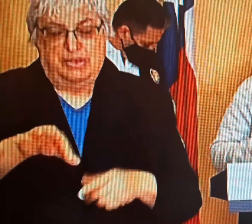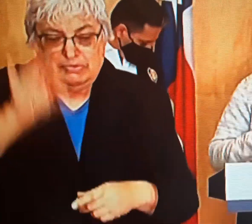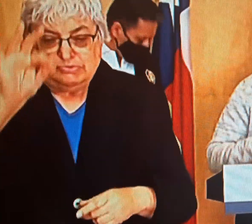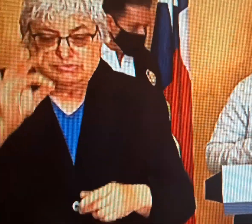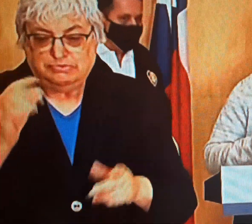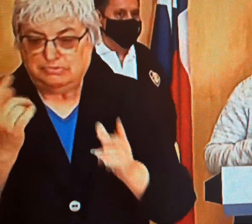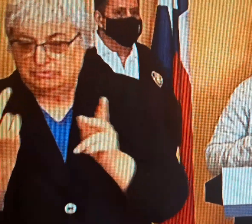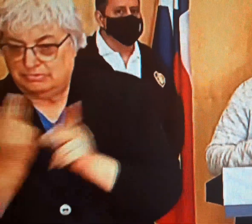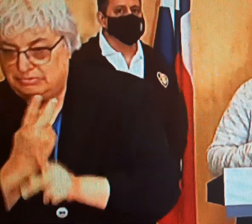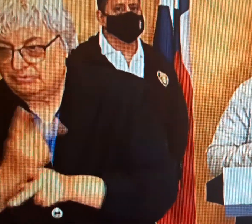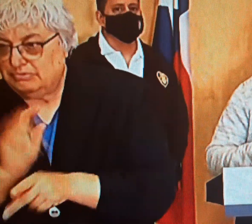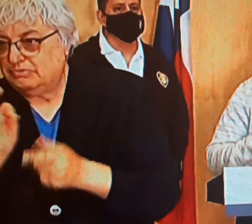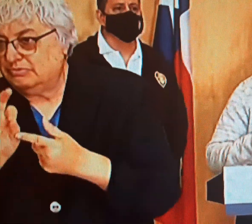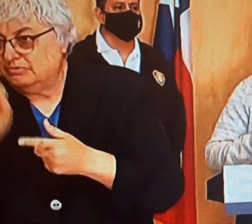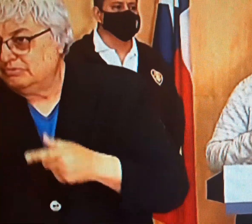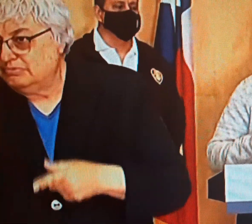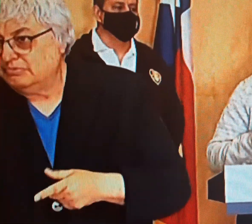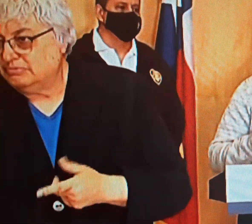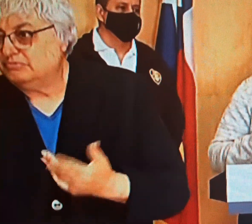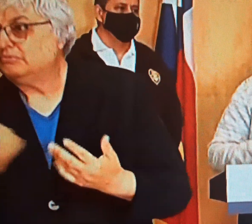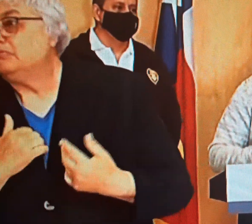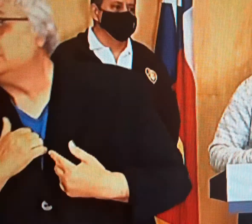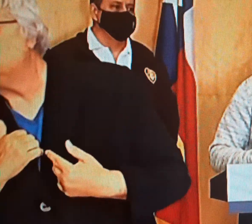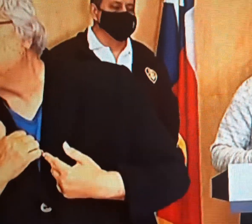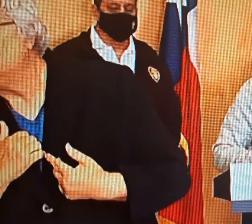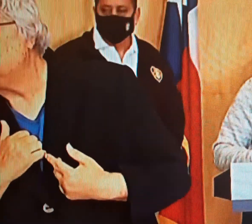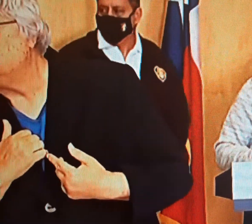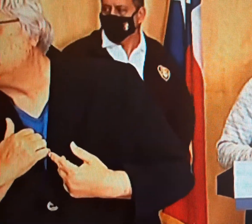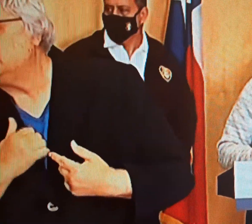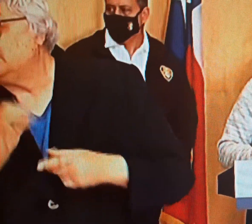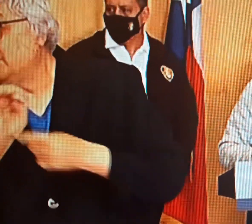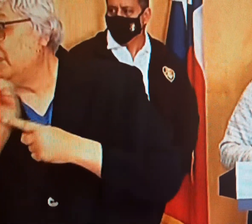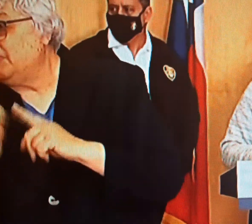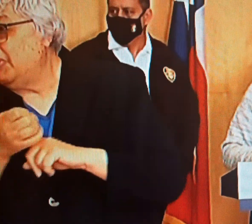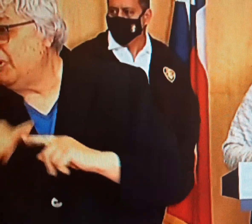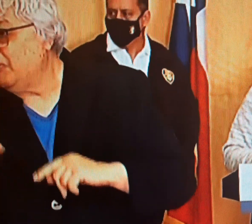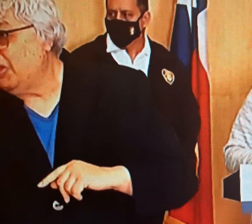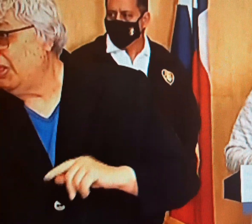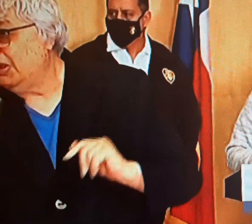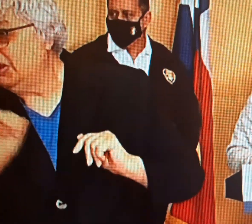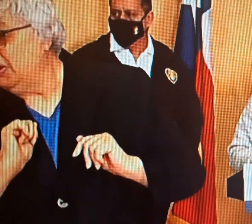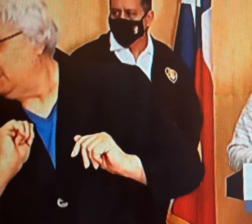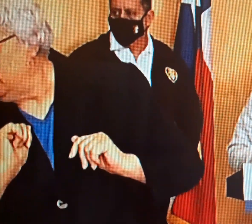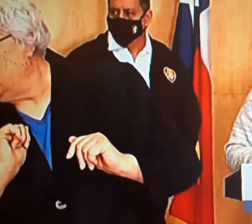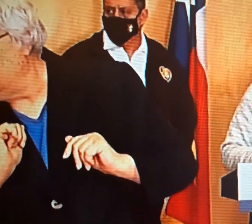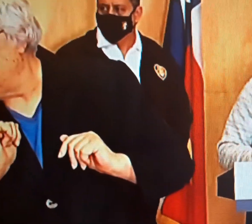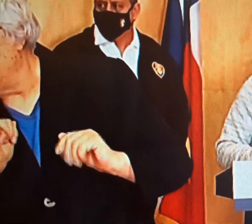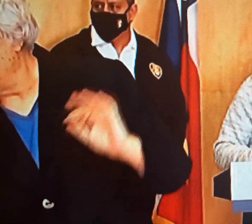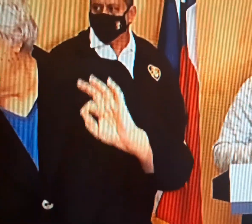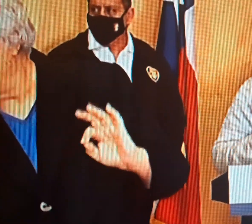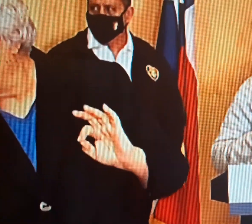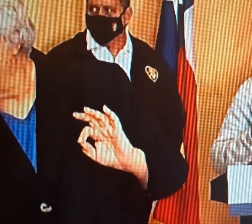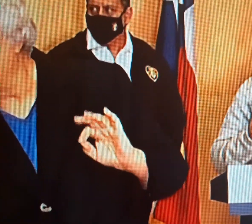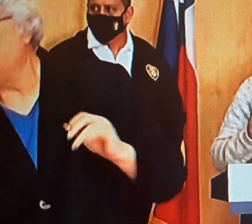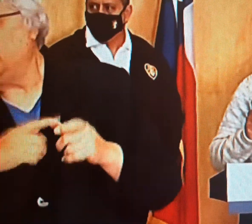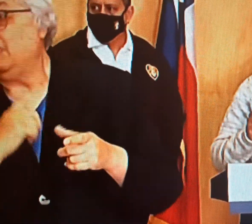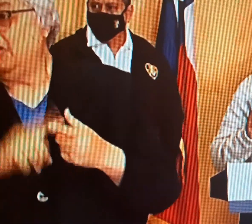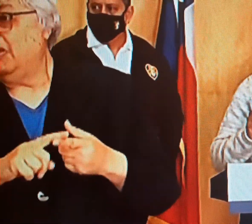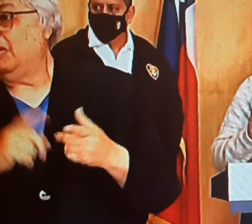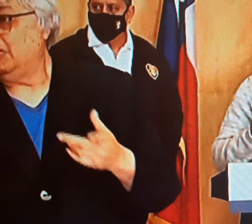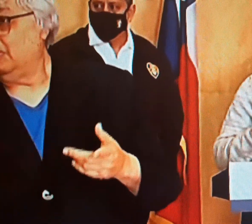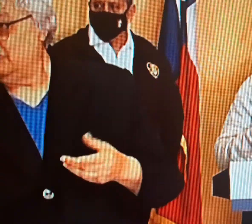and send those samples to the Texas Commission on Environmental Quality TCEQ and then